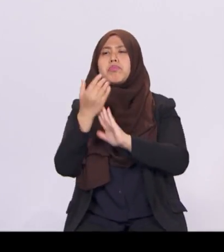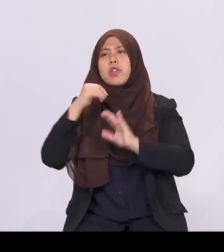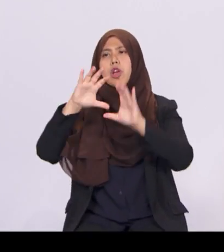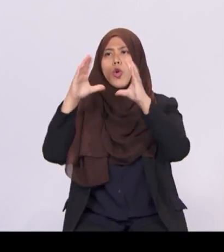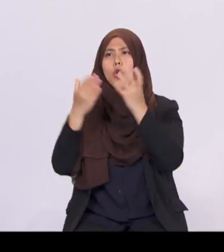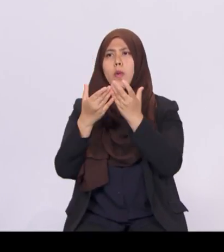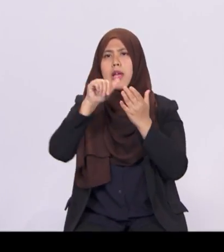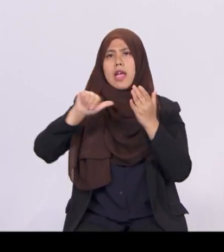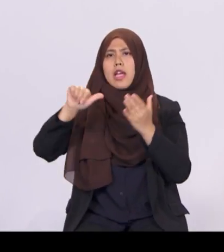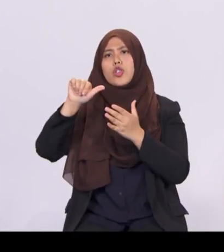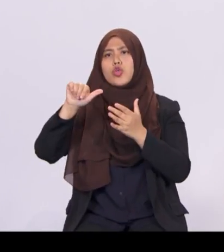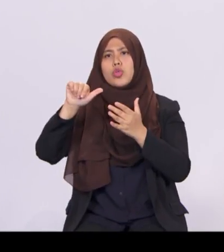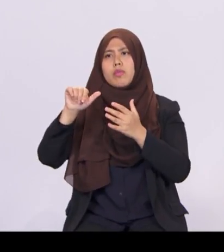innovation, and enterprise.